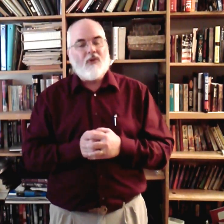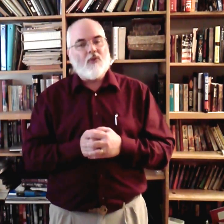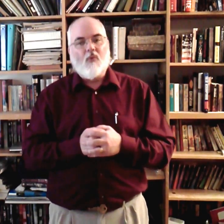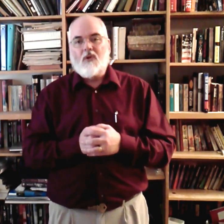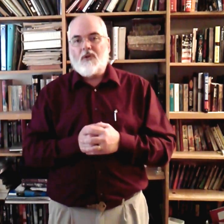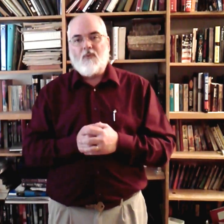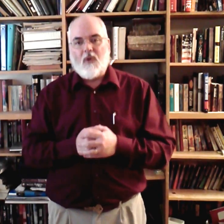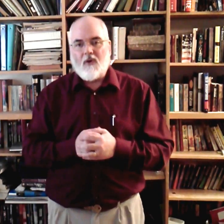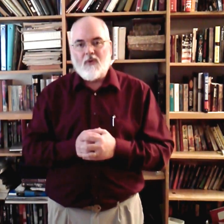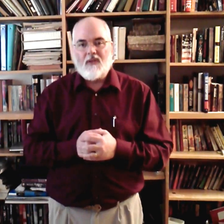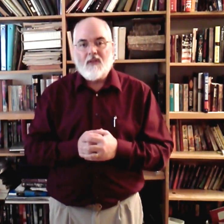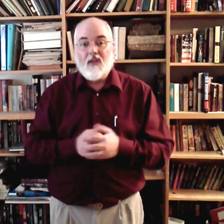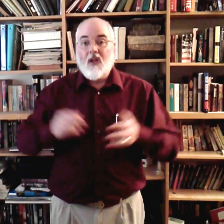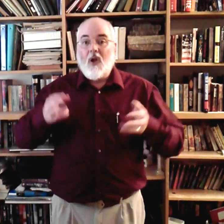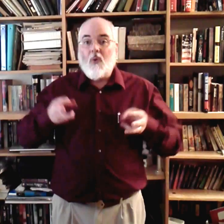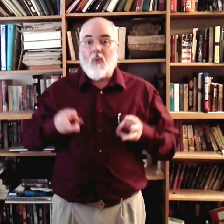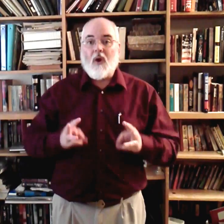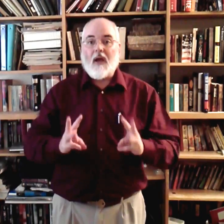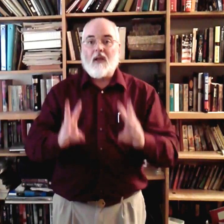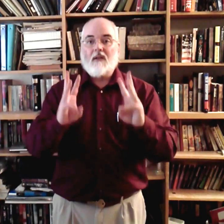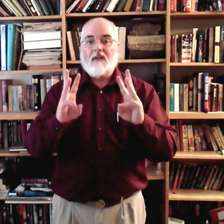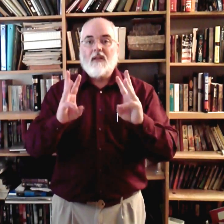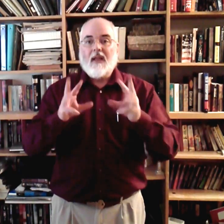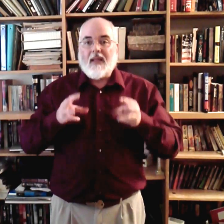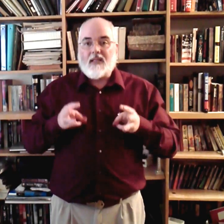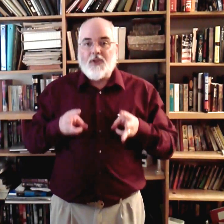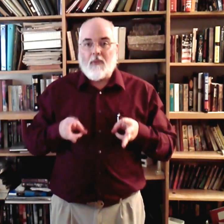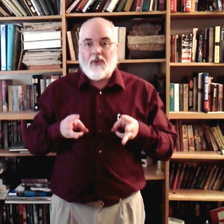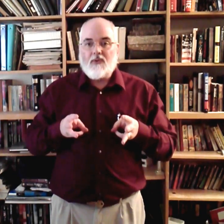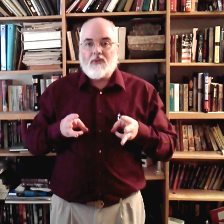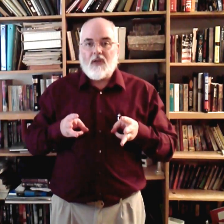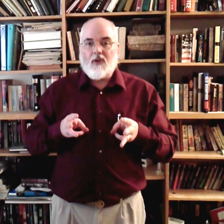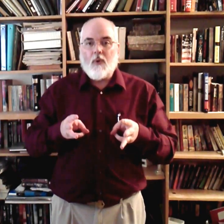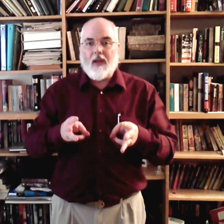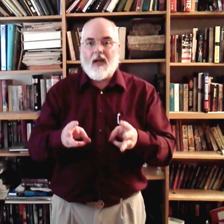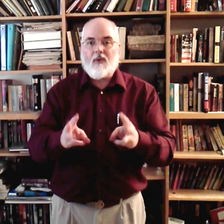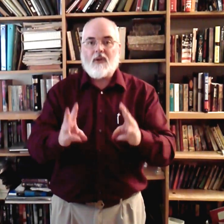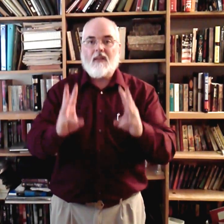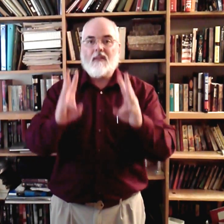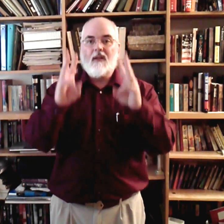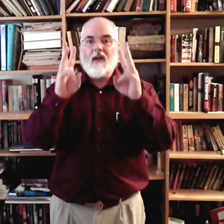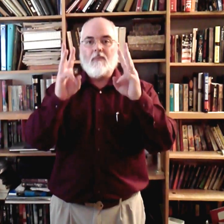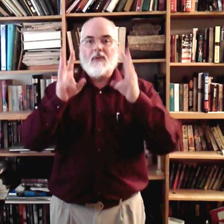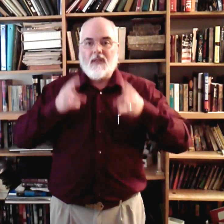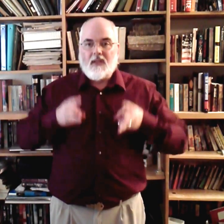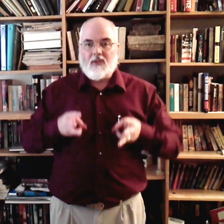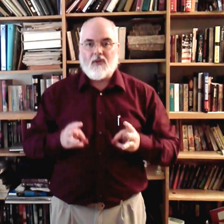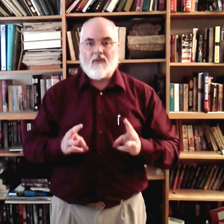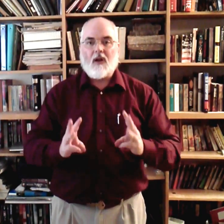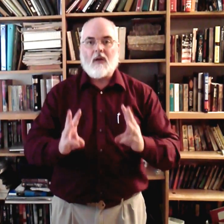world of woe. While. It's w's going out and then up. Sort of like a roller